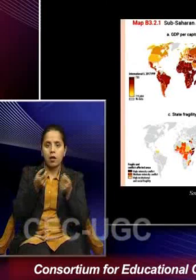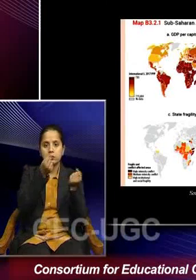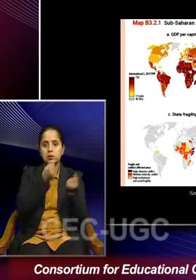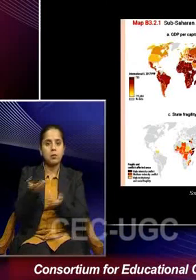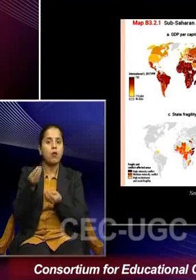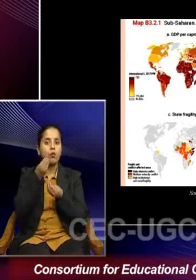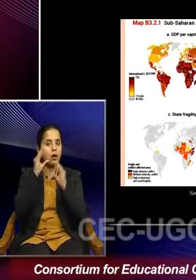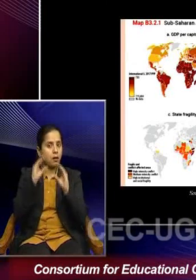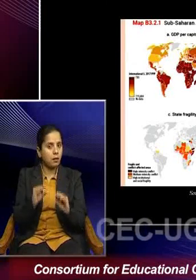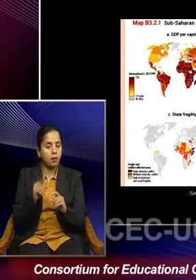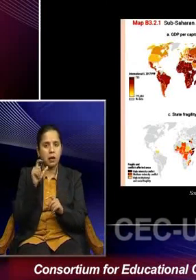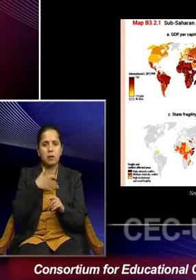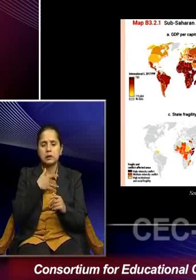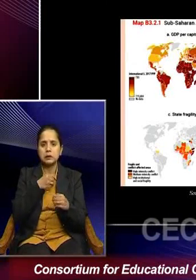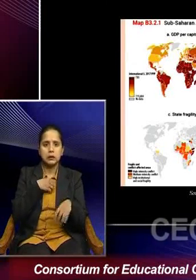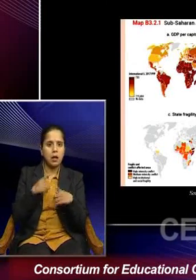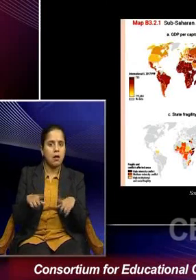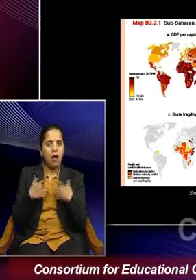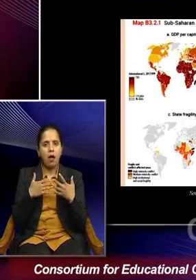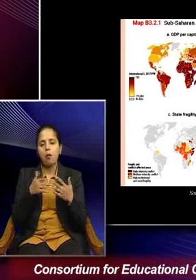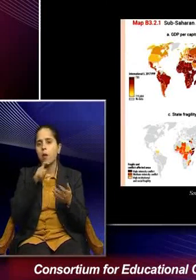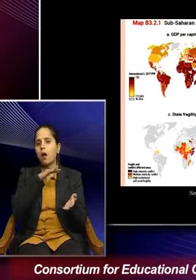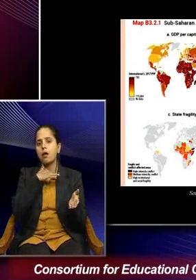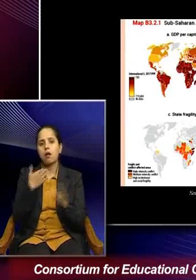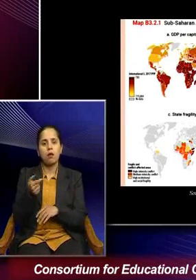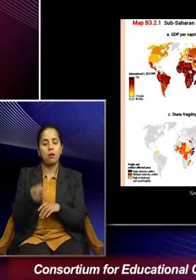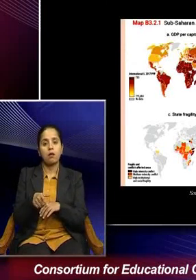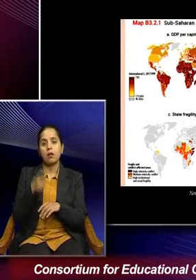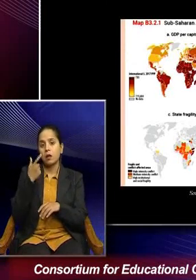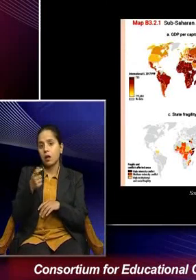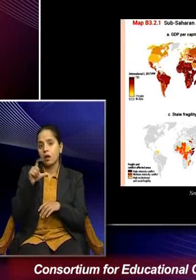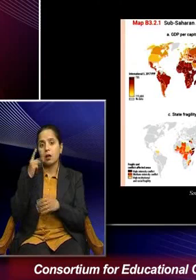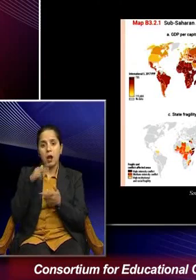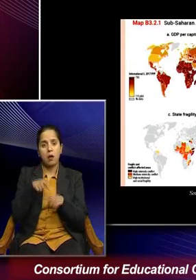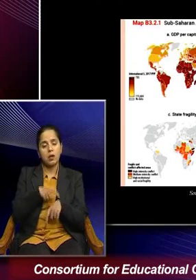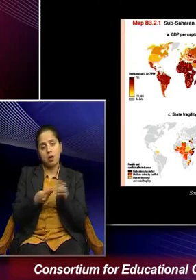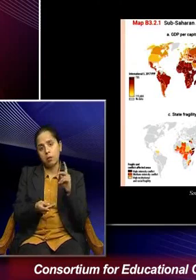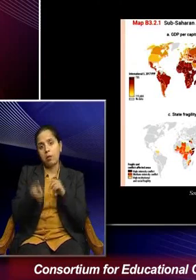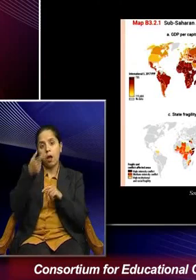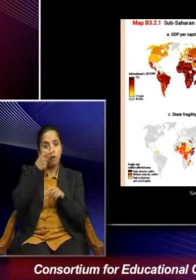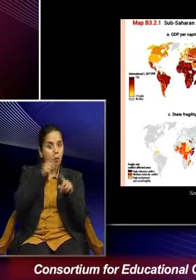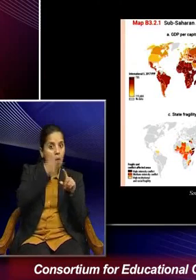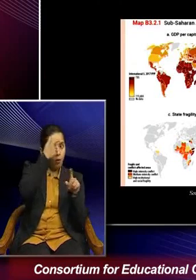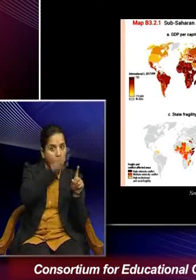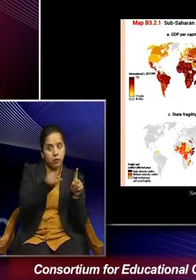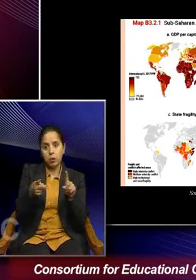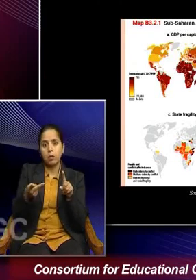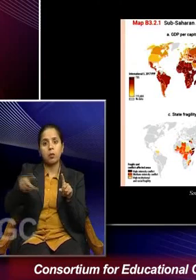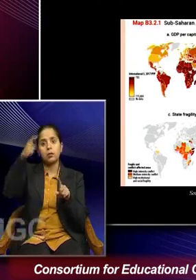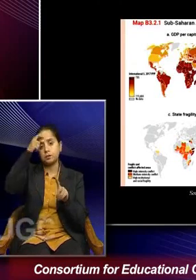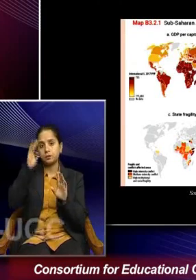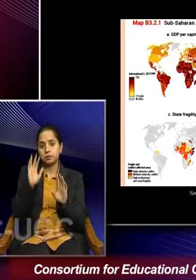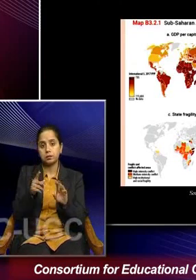happening is that people are struggling to survive and climate change is likely to magnify these challenges. So, if you look at, you know, the climate